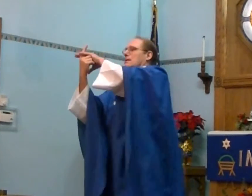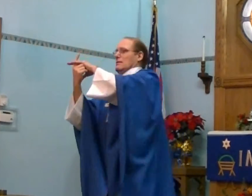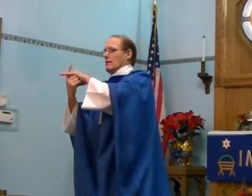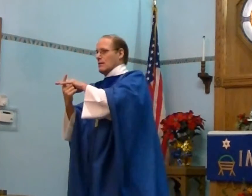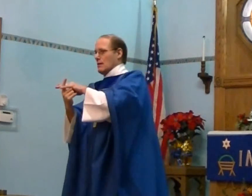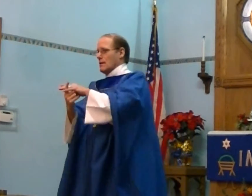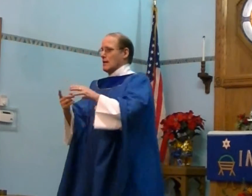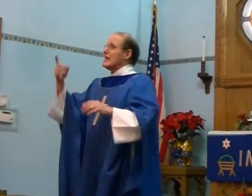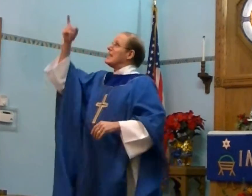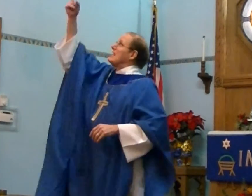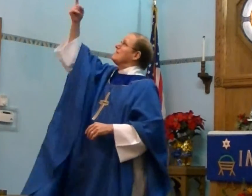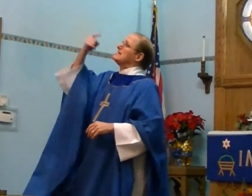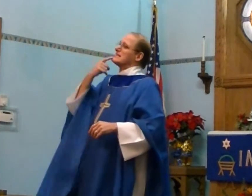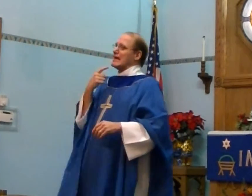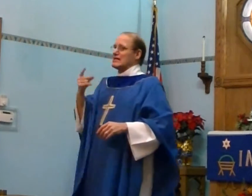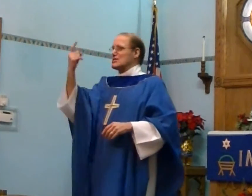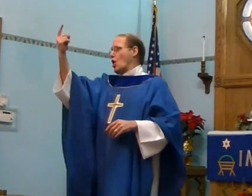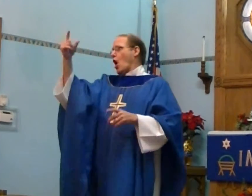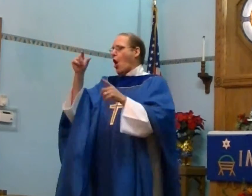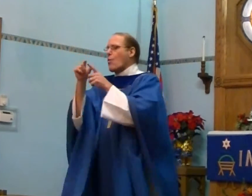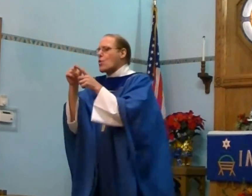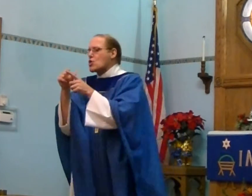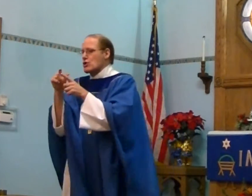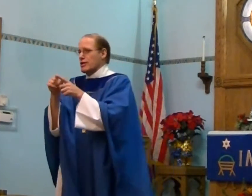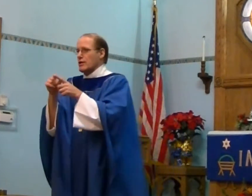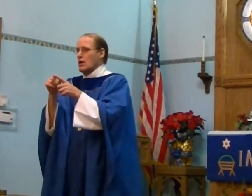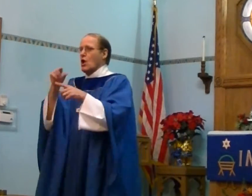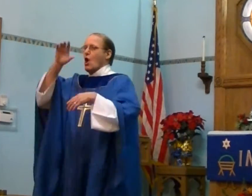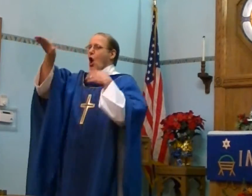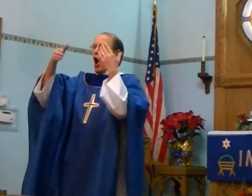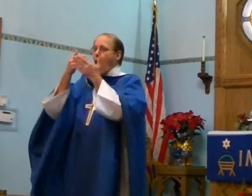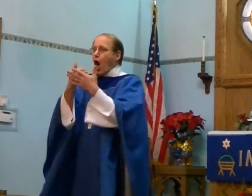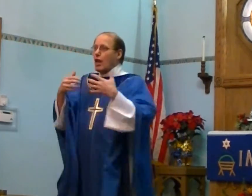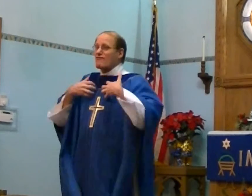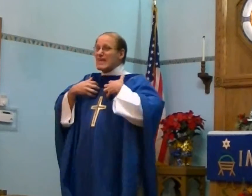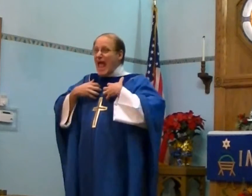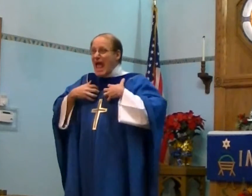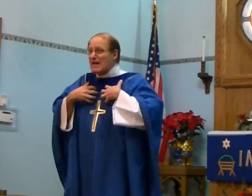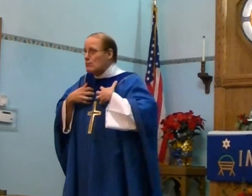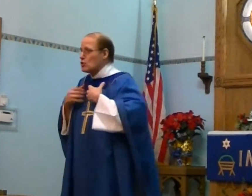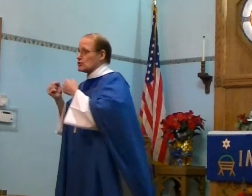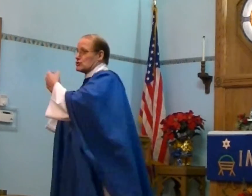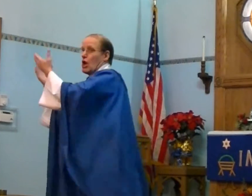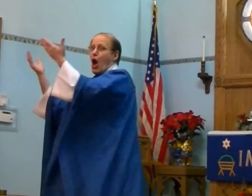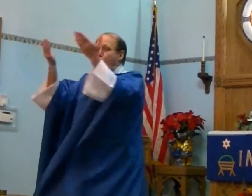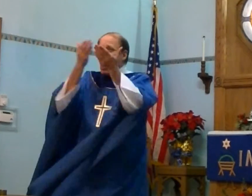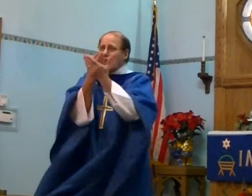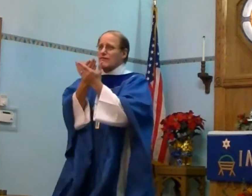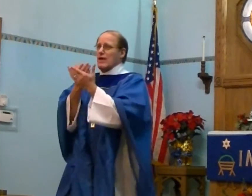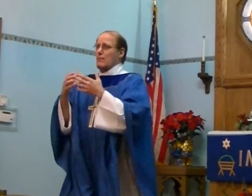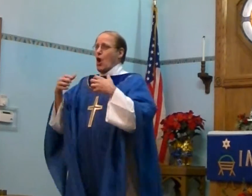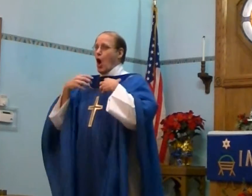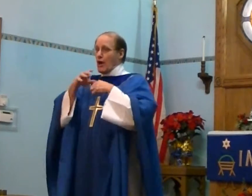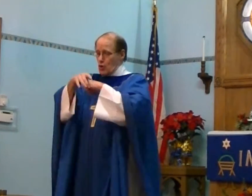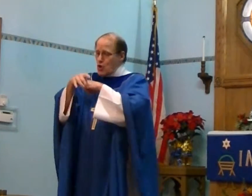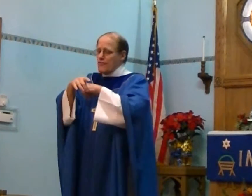if he says a word all of the animals all of them on earth